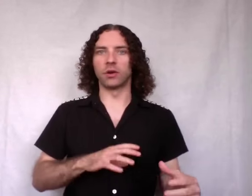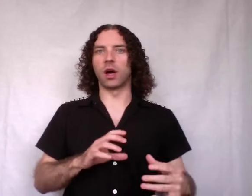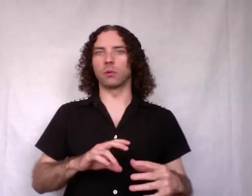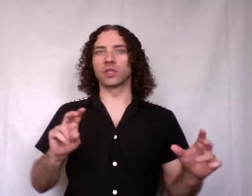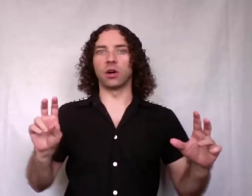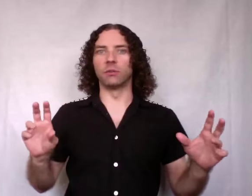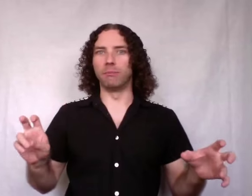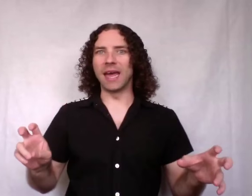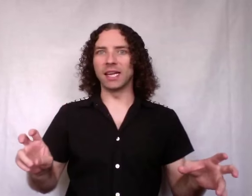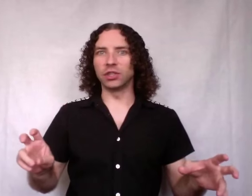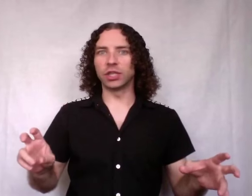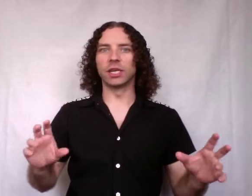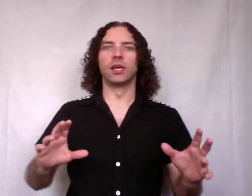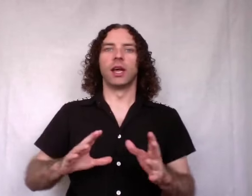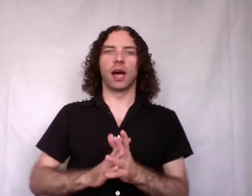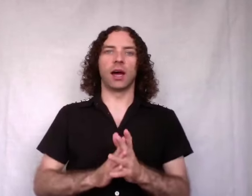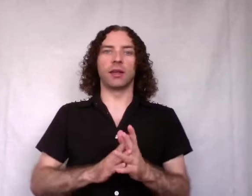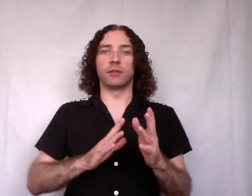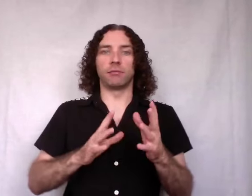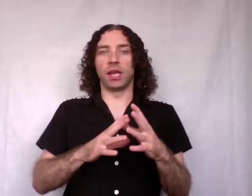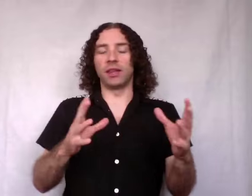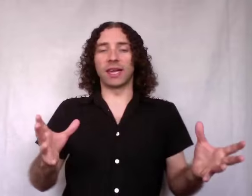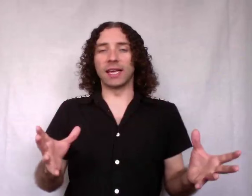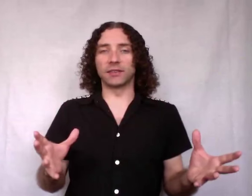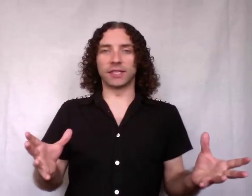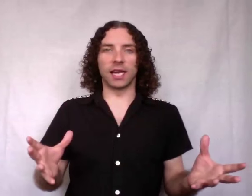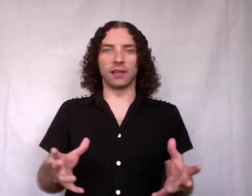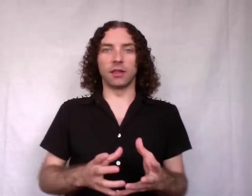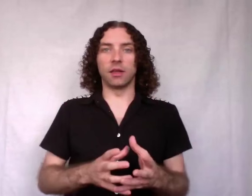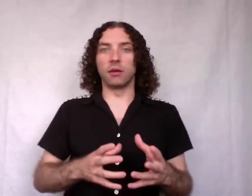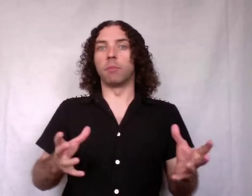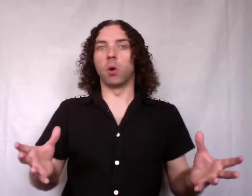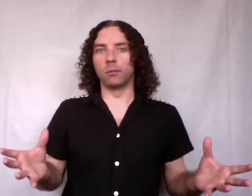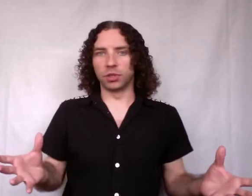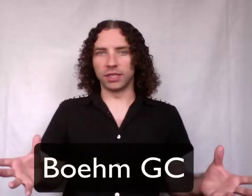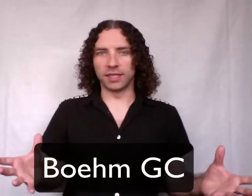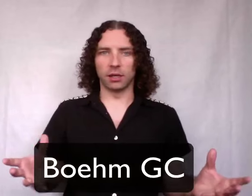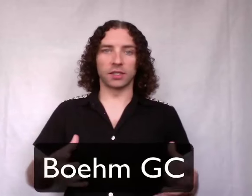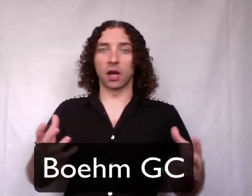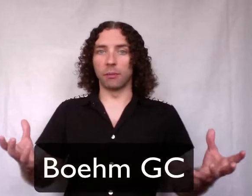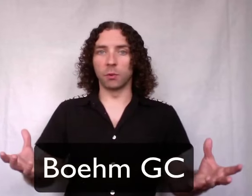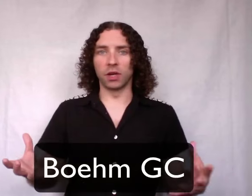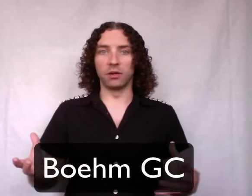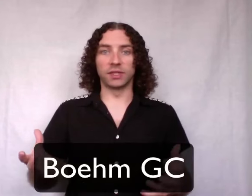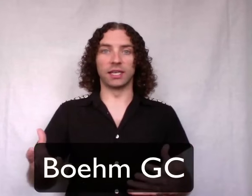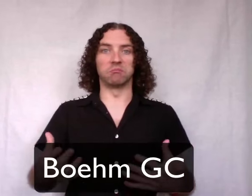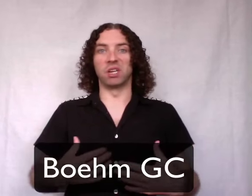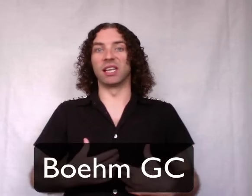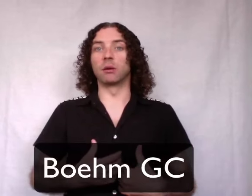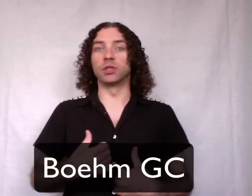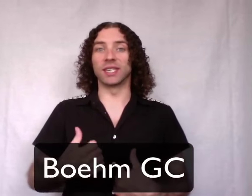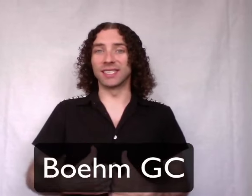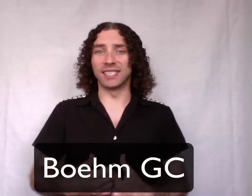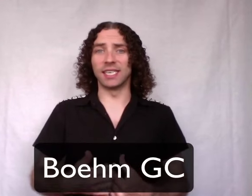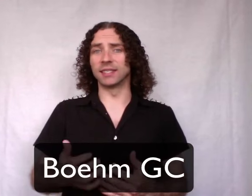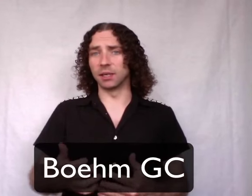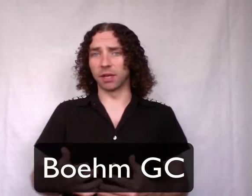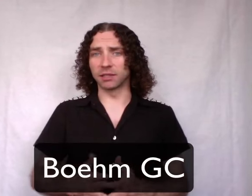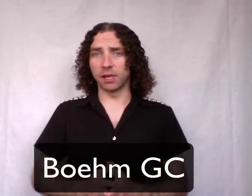not what's called managed. In the case of, say, the BOEM GC, it's a common one used in languages like C and C++